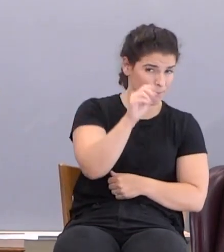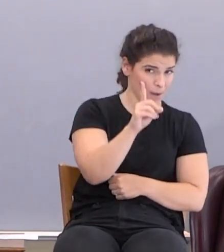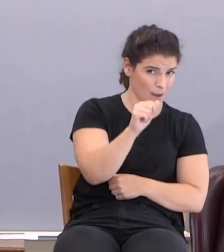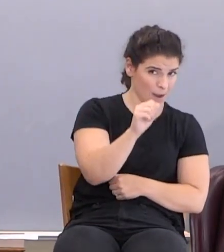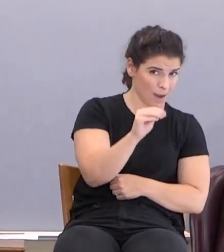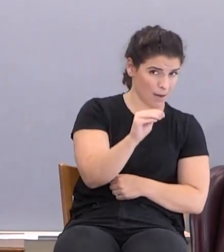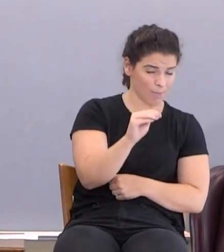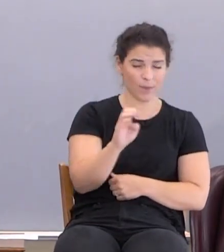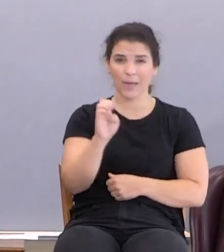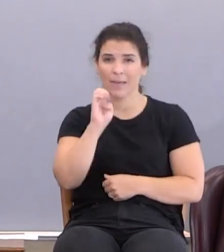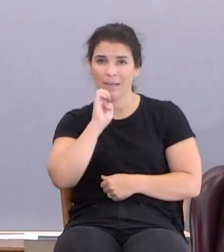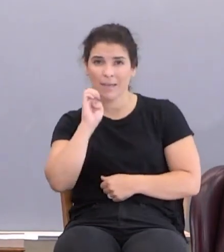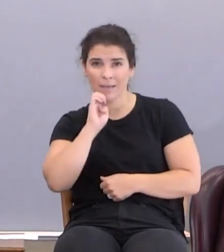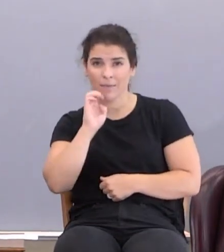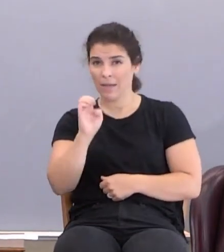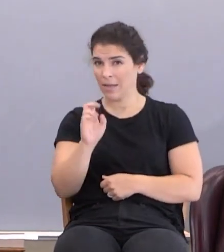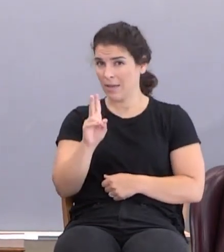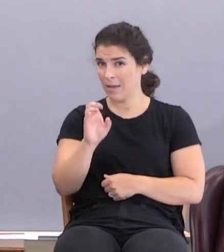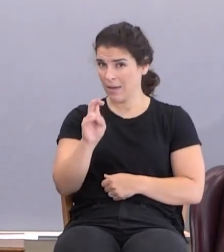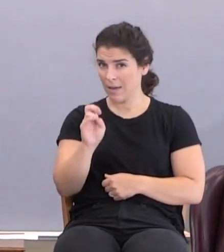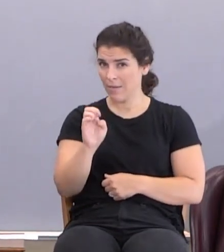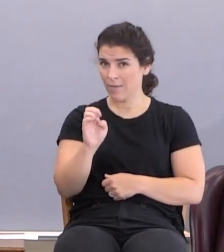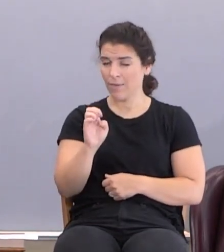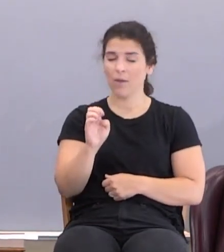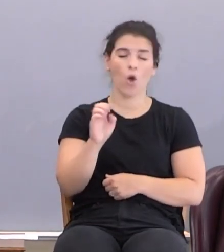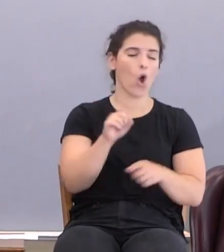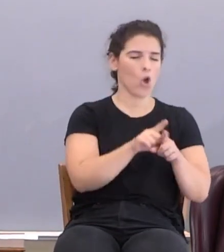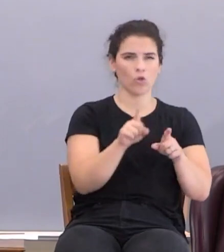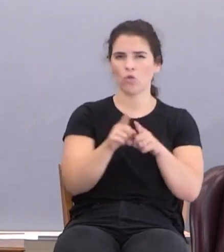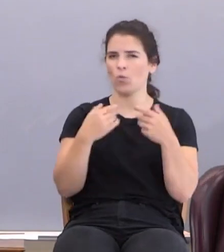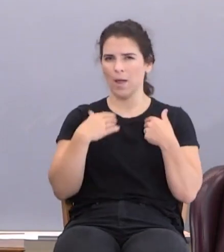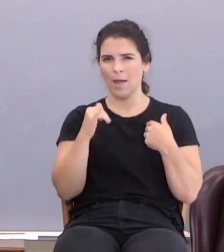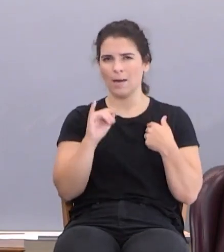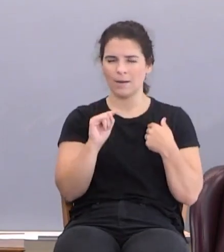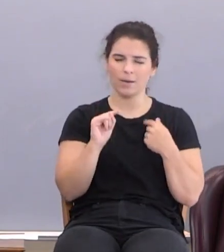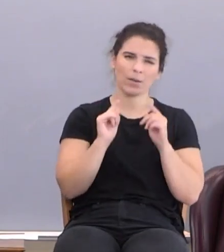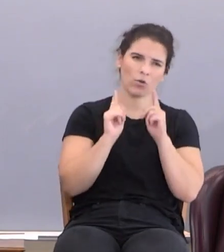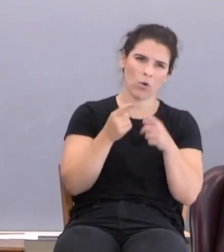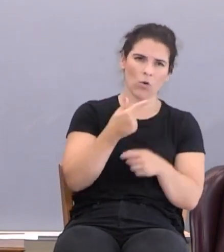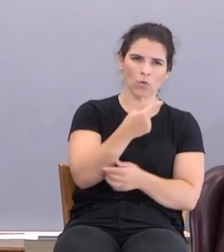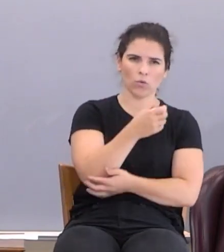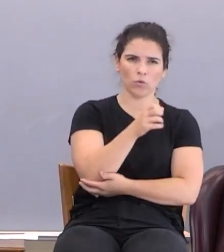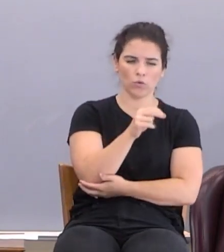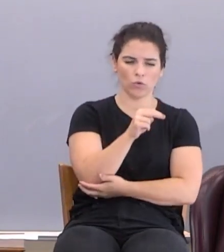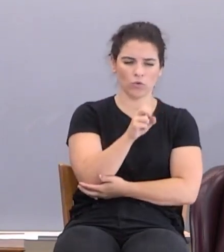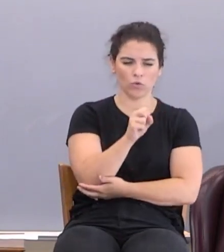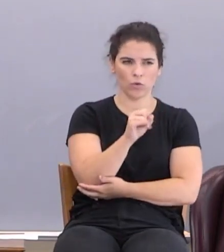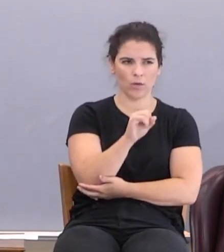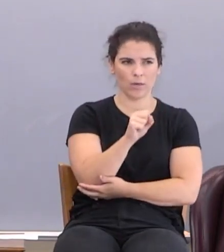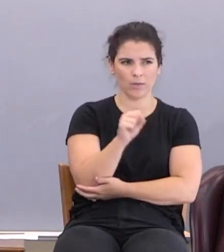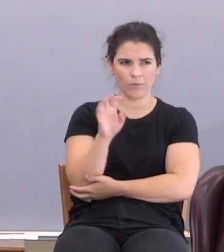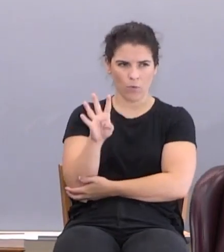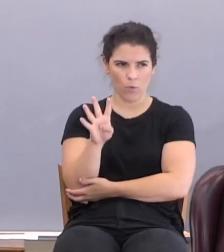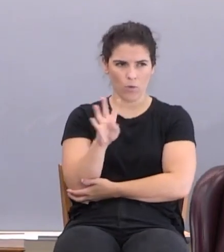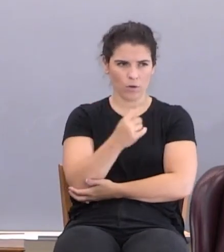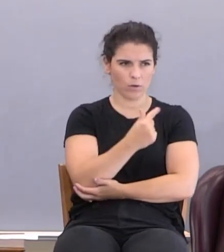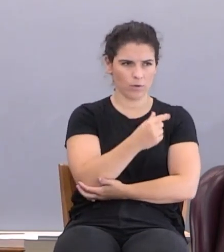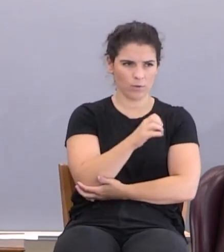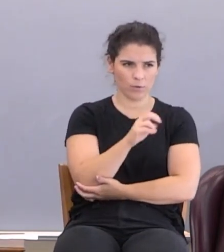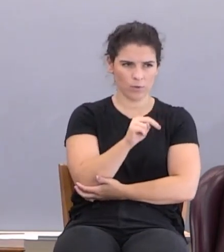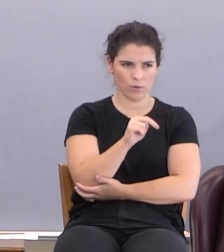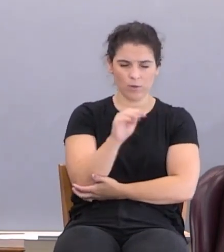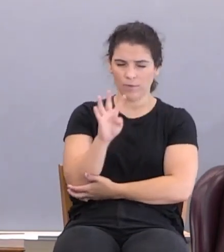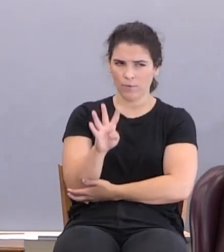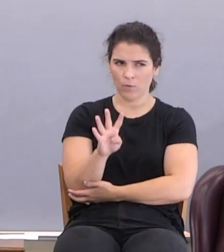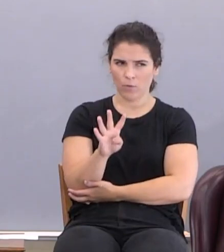You go back to Genesis chapter 4 with me real quick. In we're going to spend our time there. So you might as just go back. Quick or not